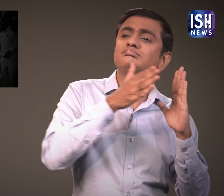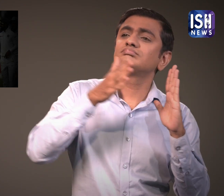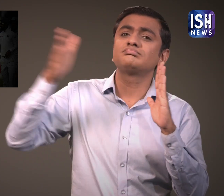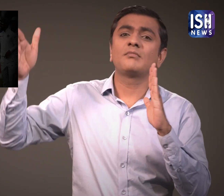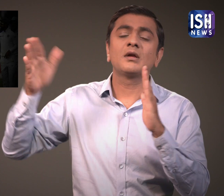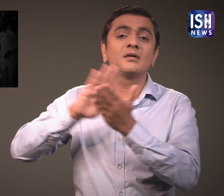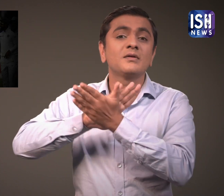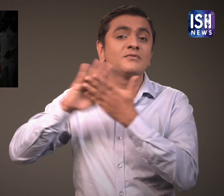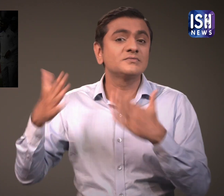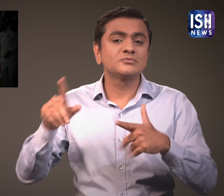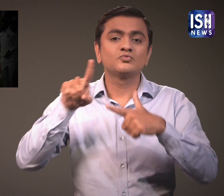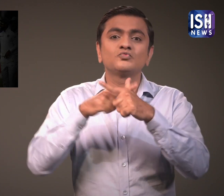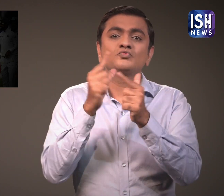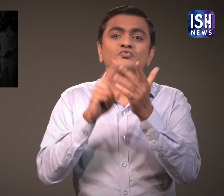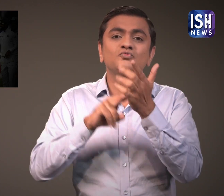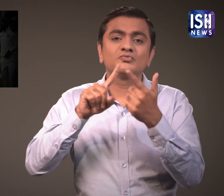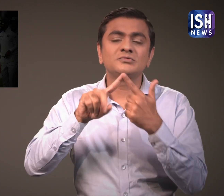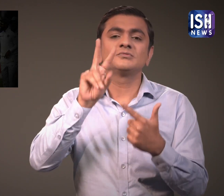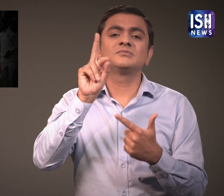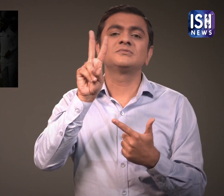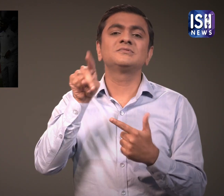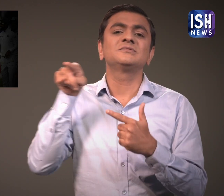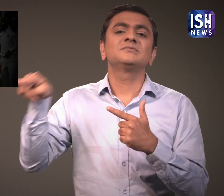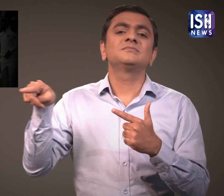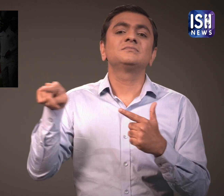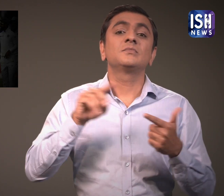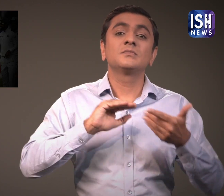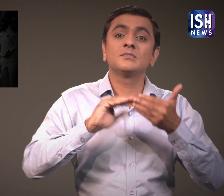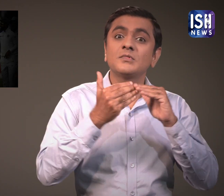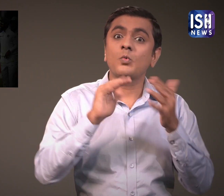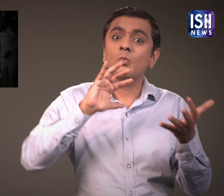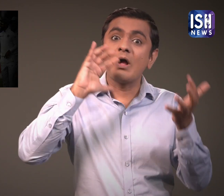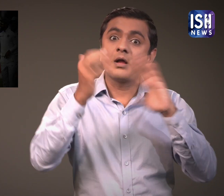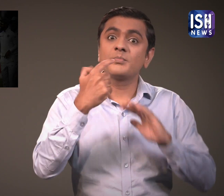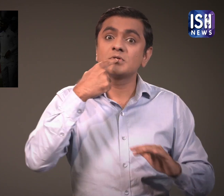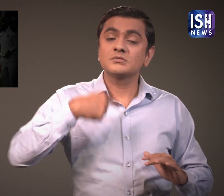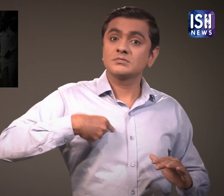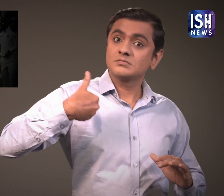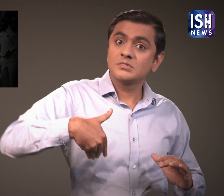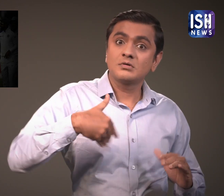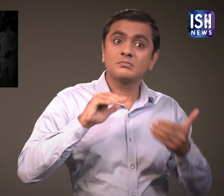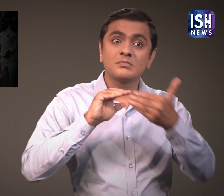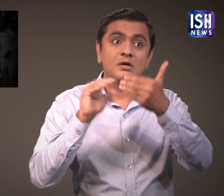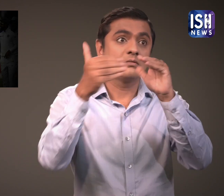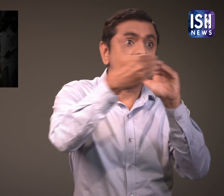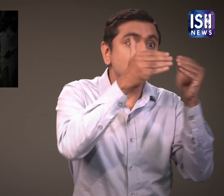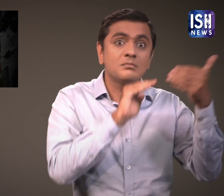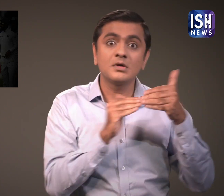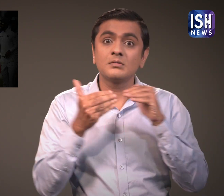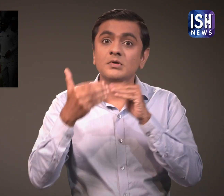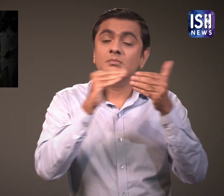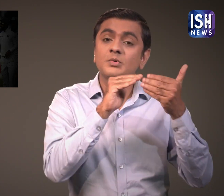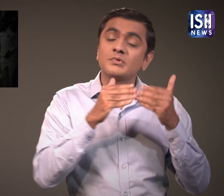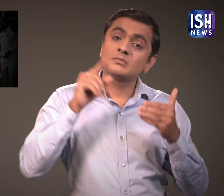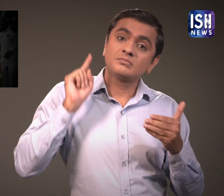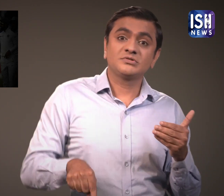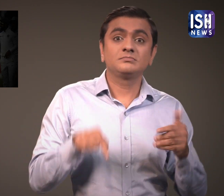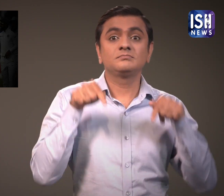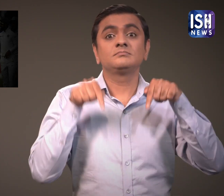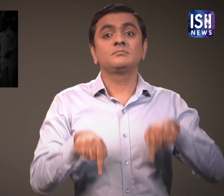for a period of 2 years ending in June 2021. This was the World Test Championship. Let me tell you more about